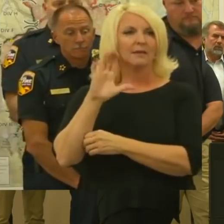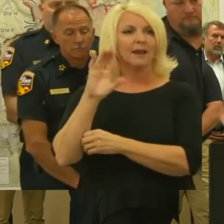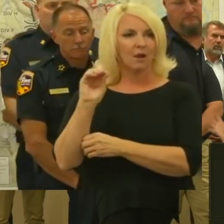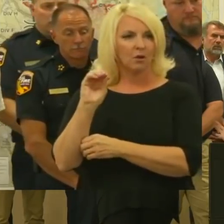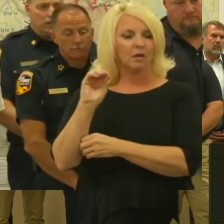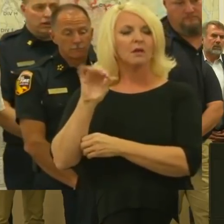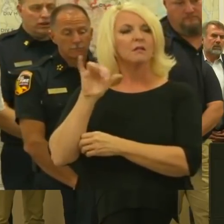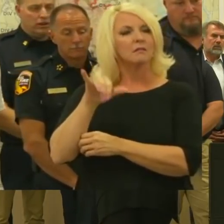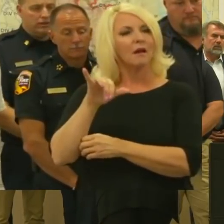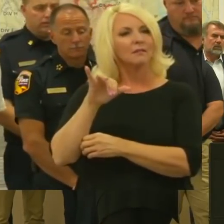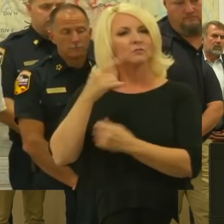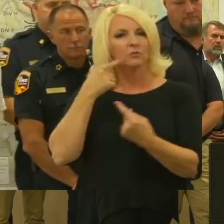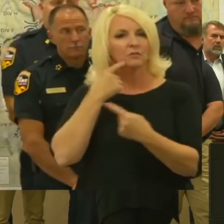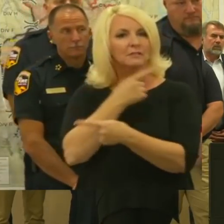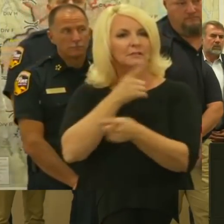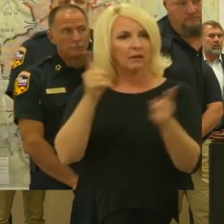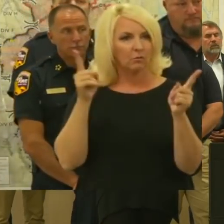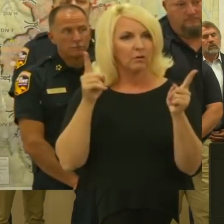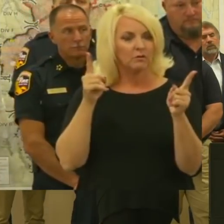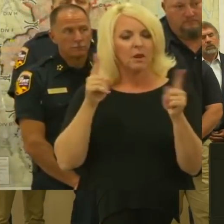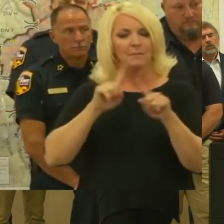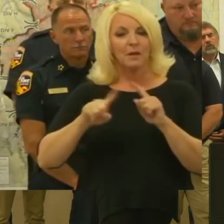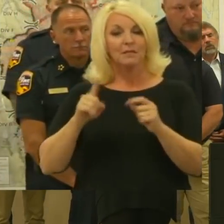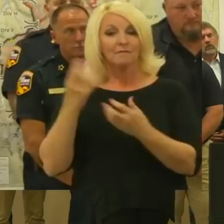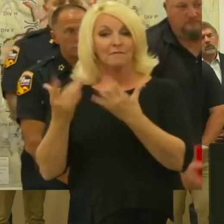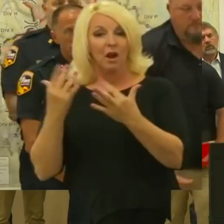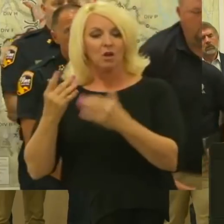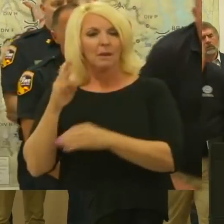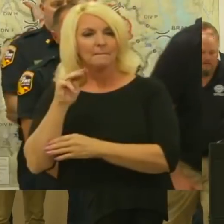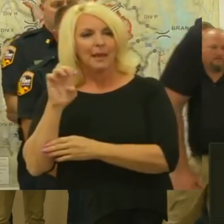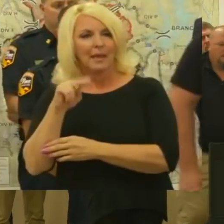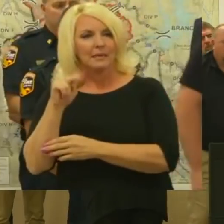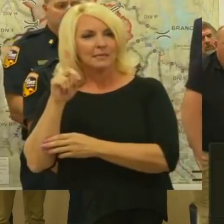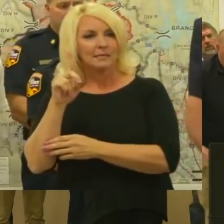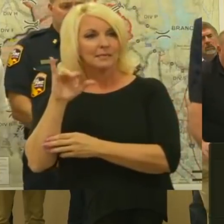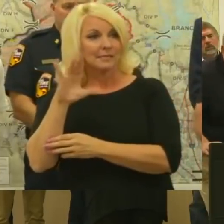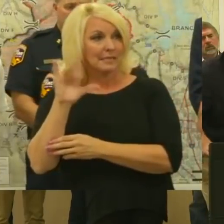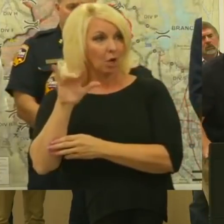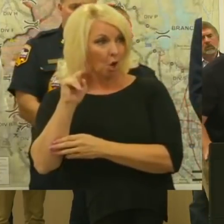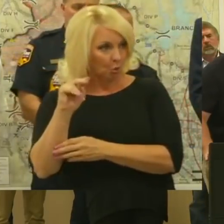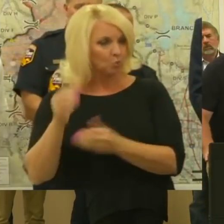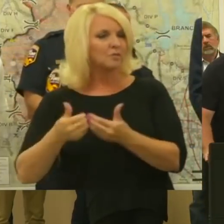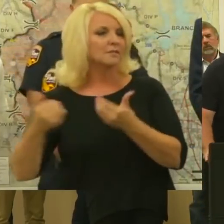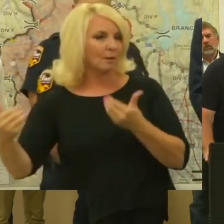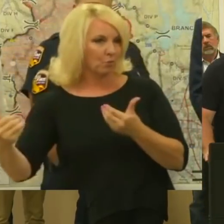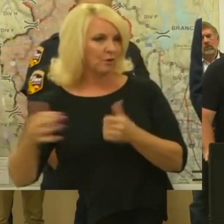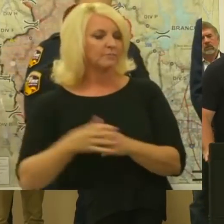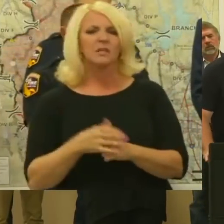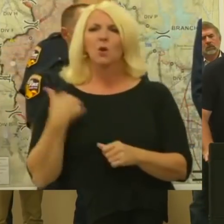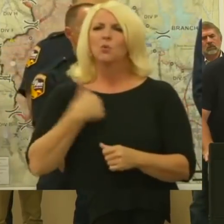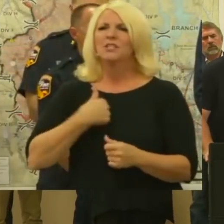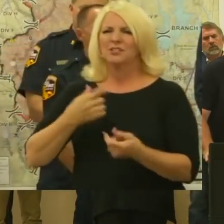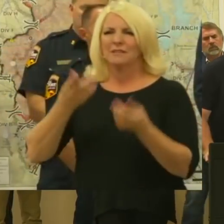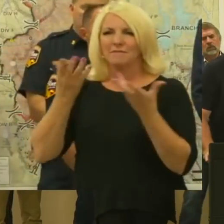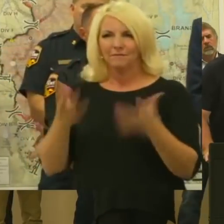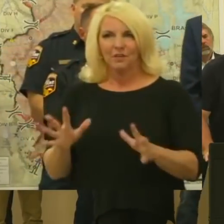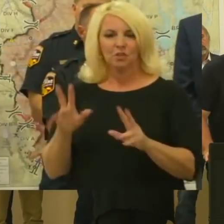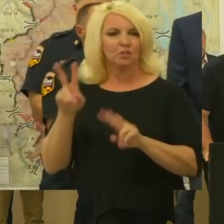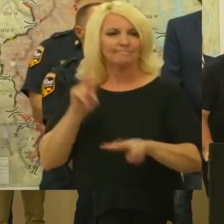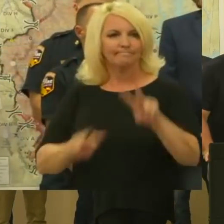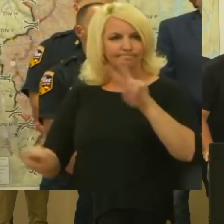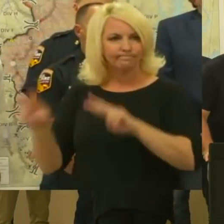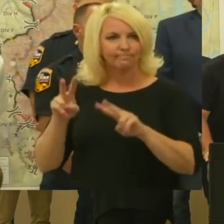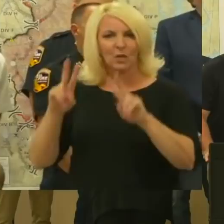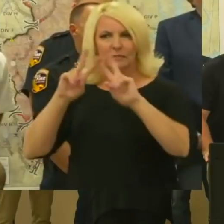now are separate. But Bob, did you want to speak any more just to the process? Yeah, we just finished assessments down in